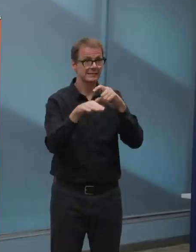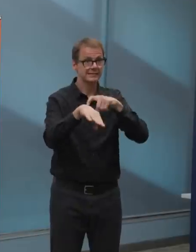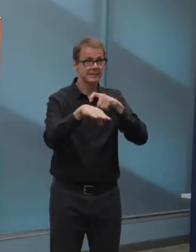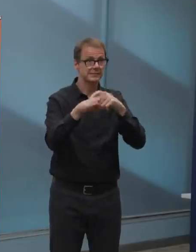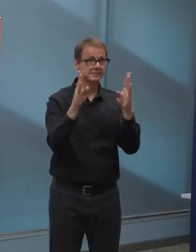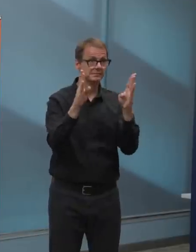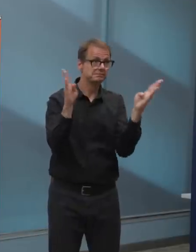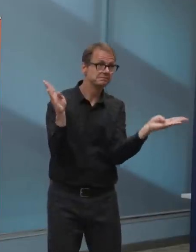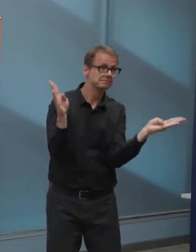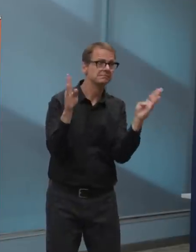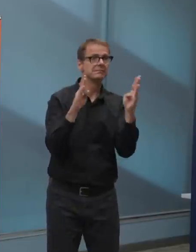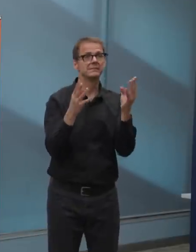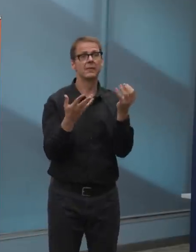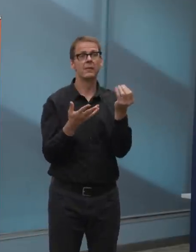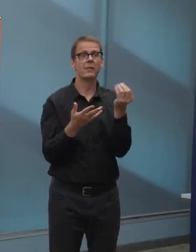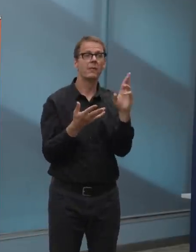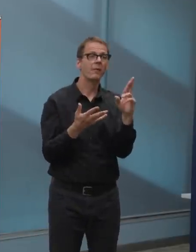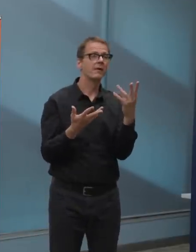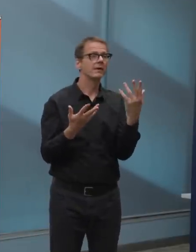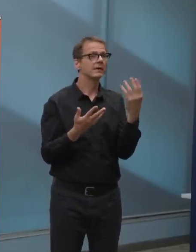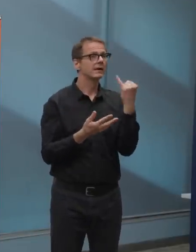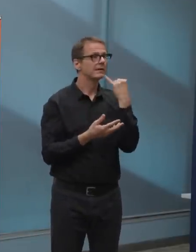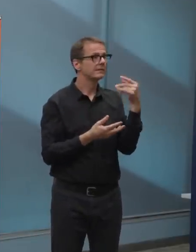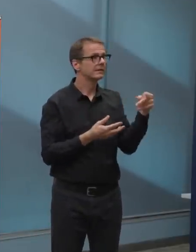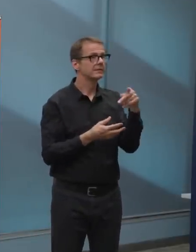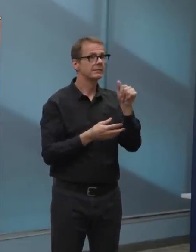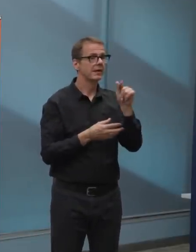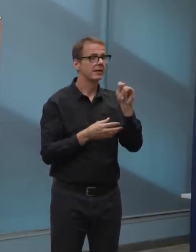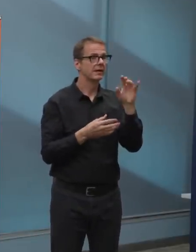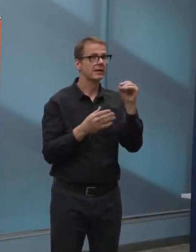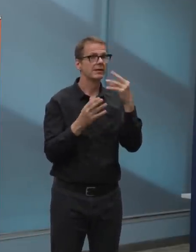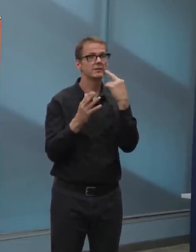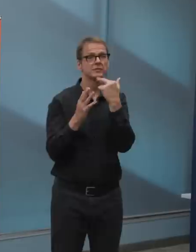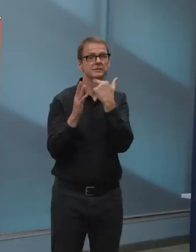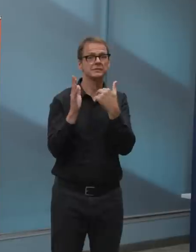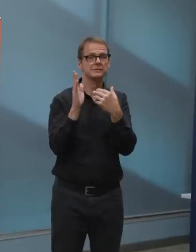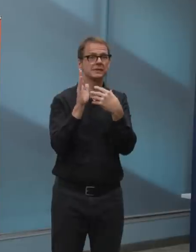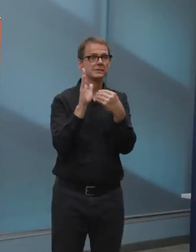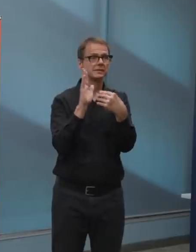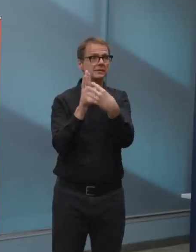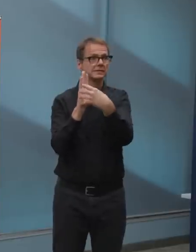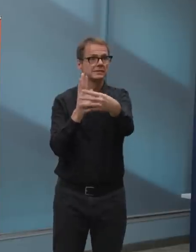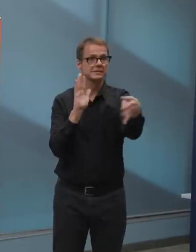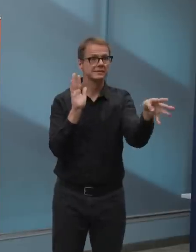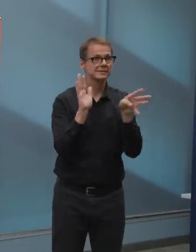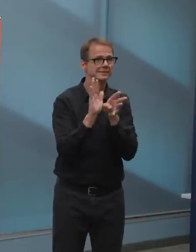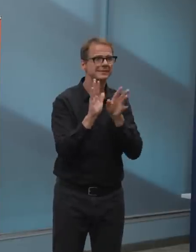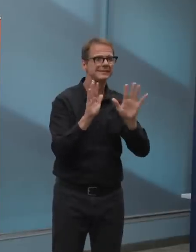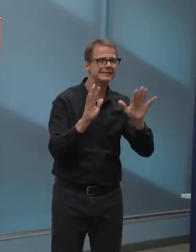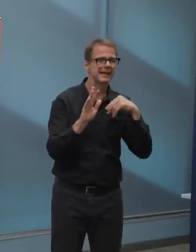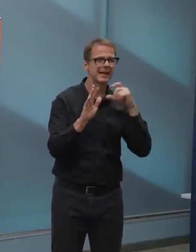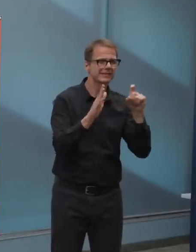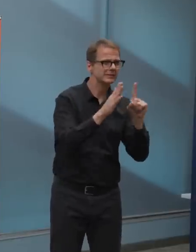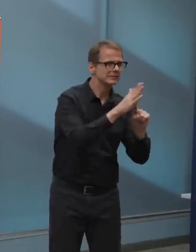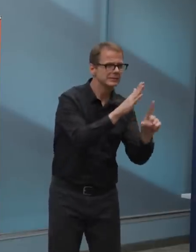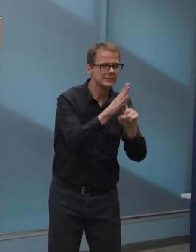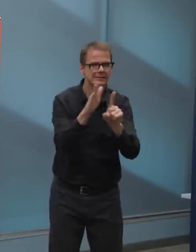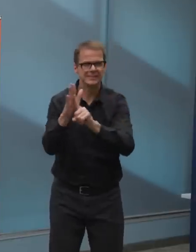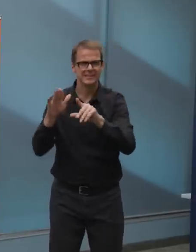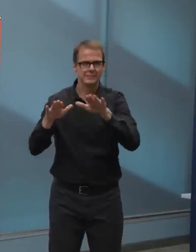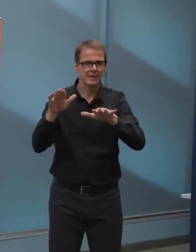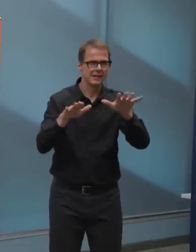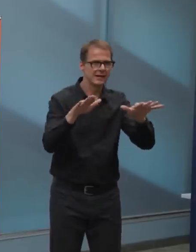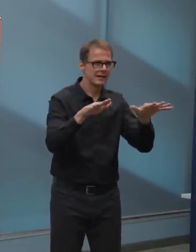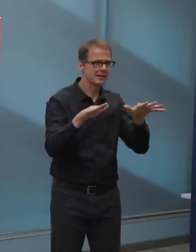and we're going to continue to do the public education around the safe use of the e-park machines and hand sanitization and payment options.